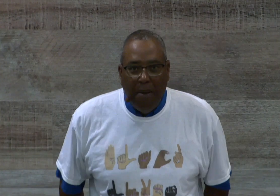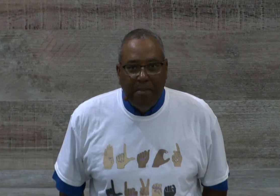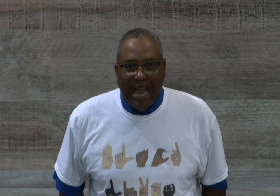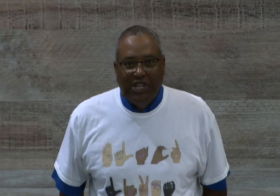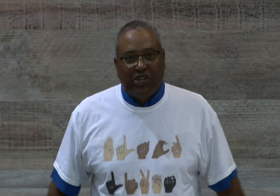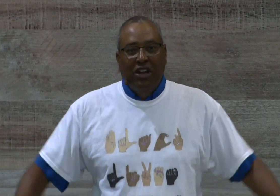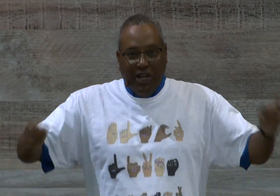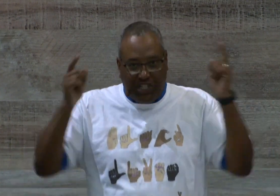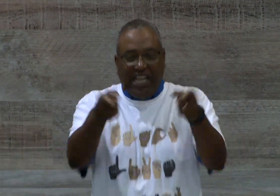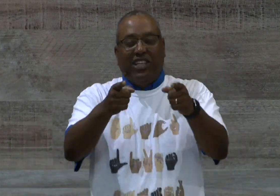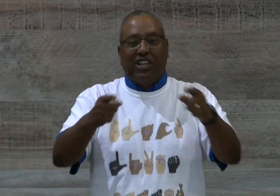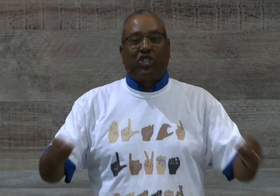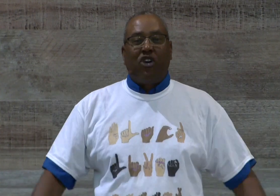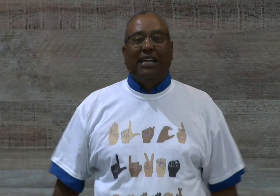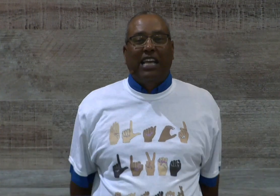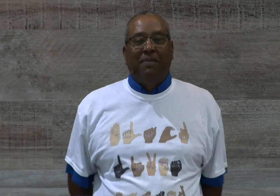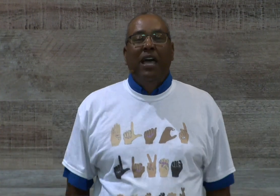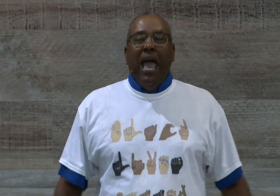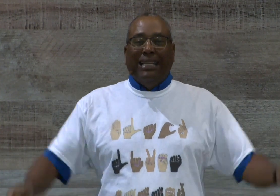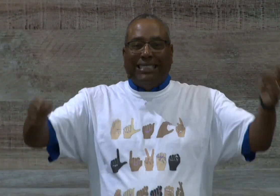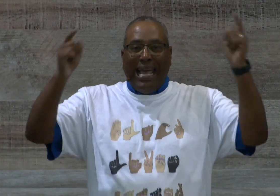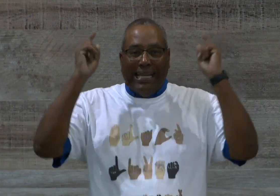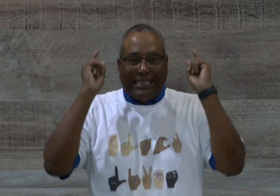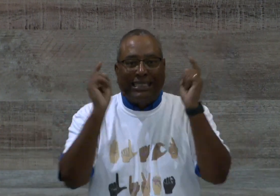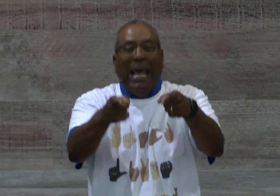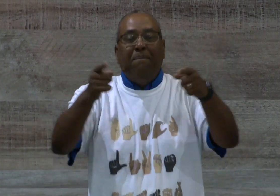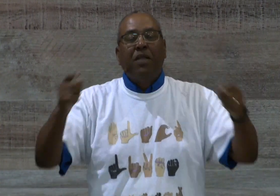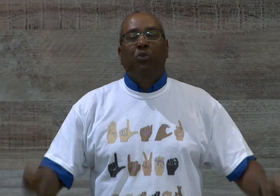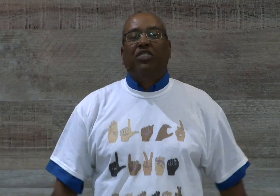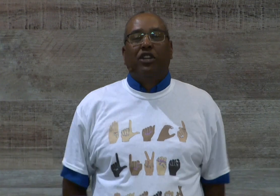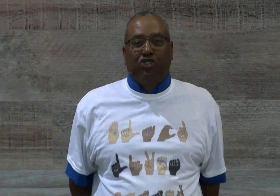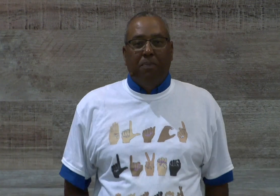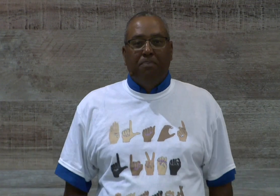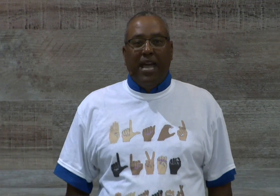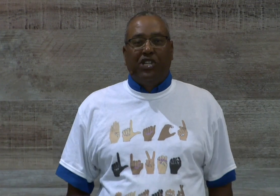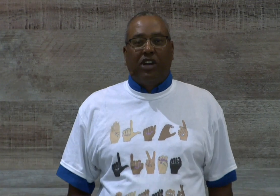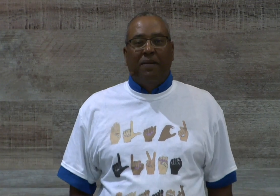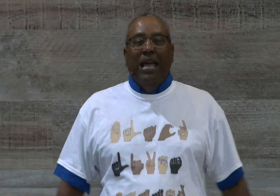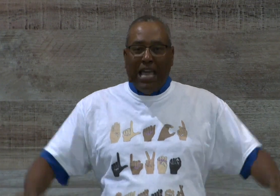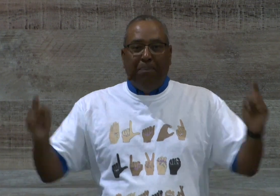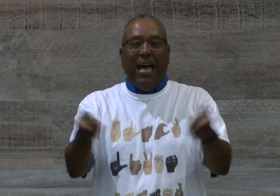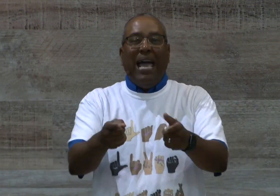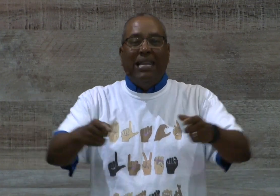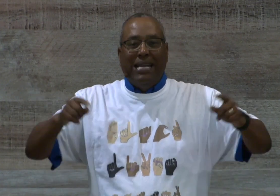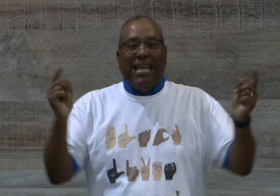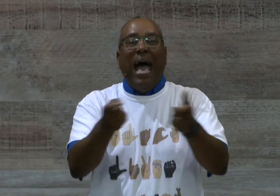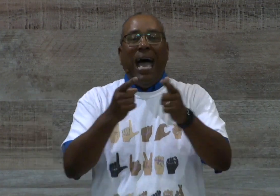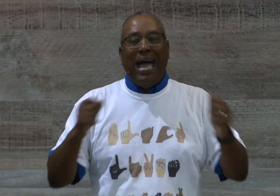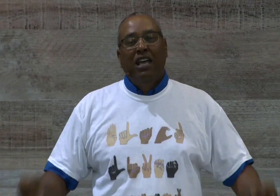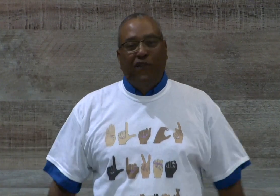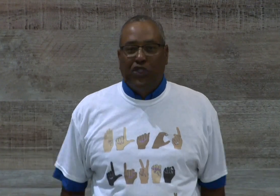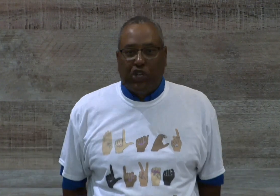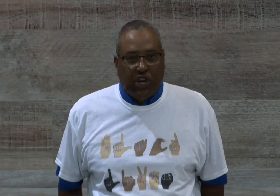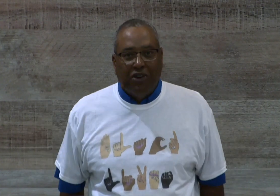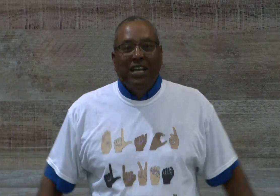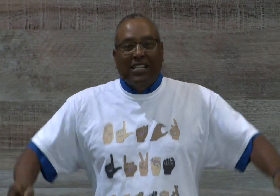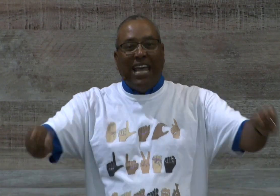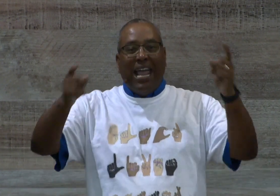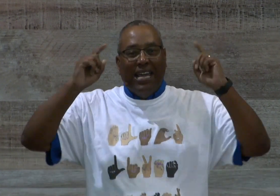major, Jesus Christ. Amen? And stay in step with the drum major. Amen? He bled and died for the church. Stay in